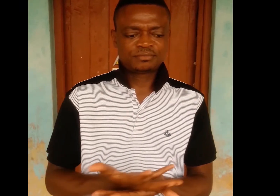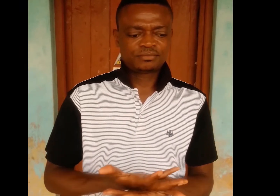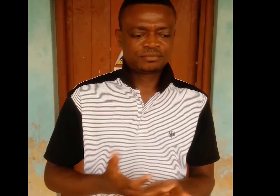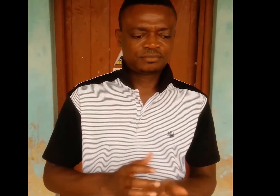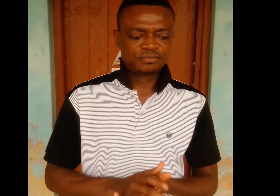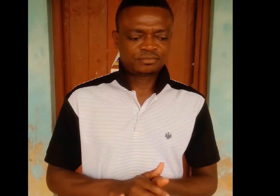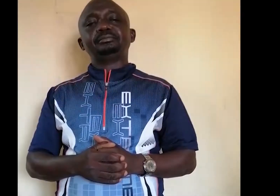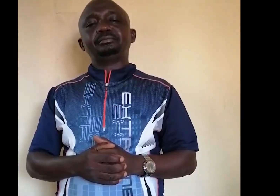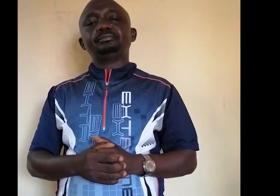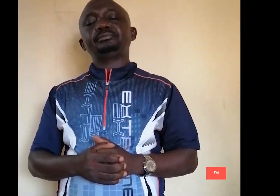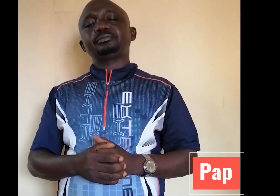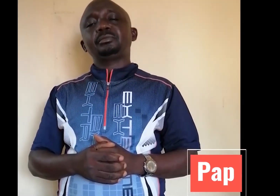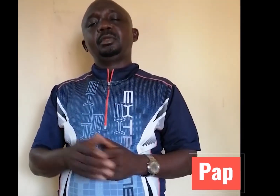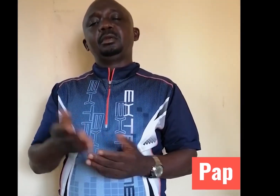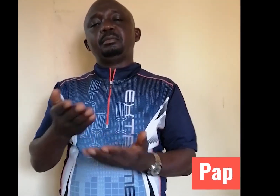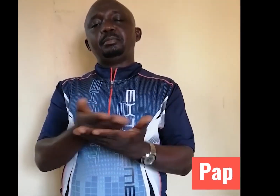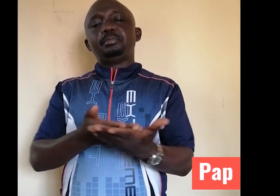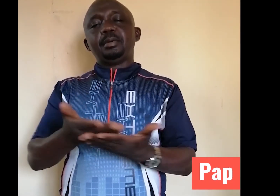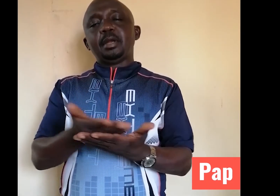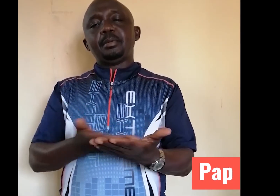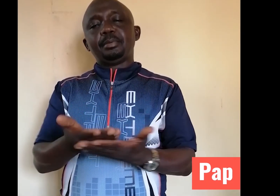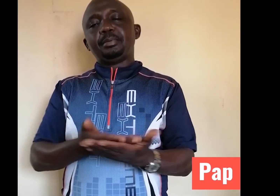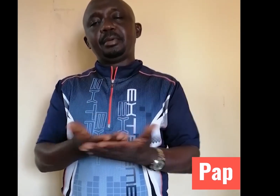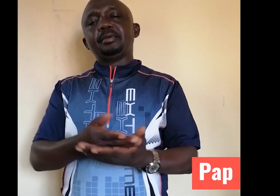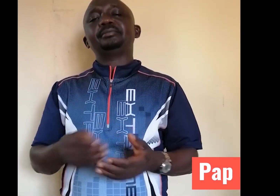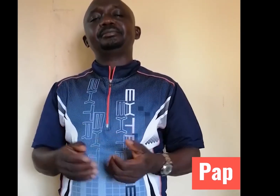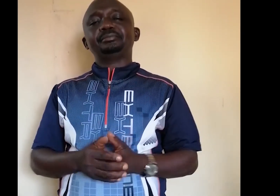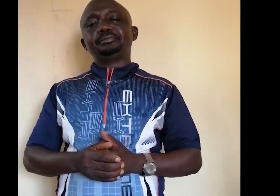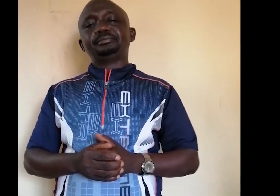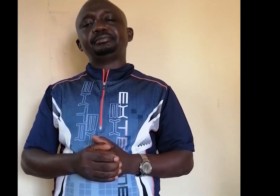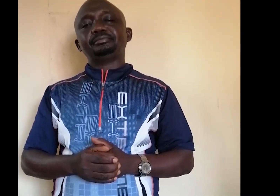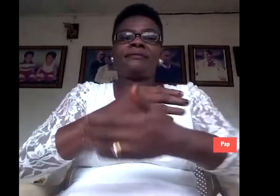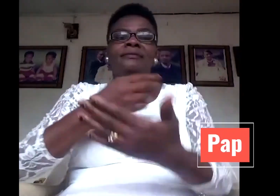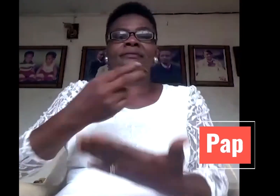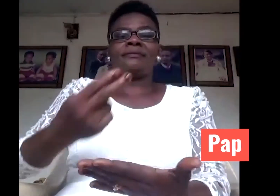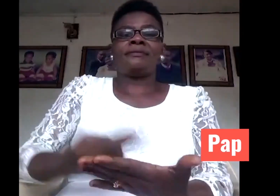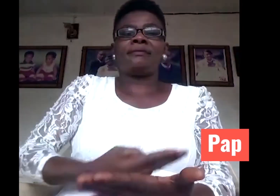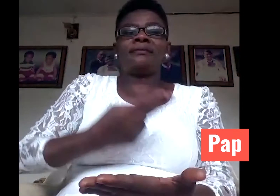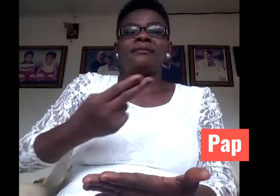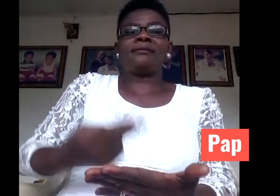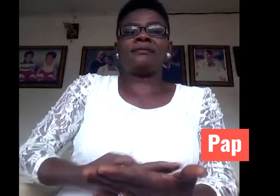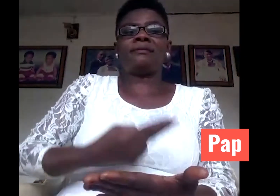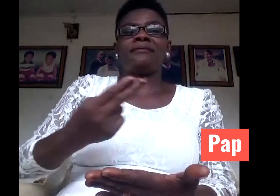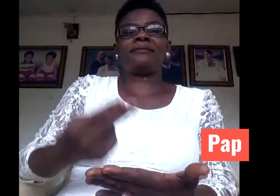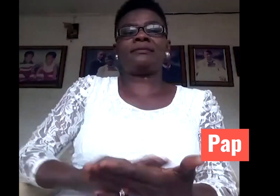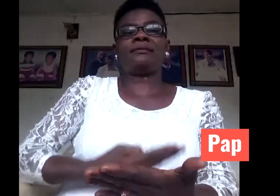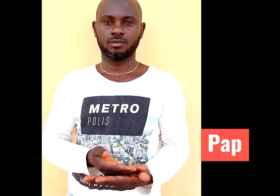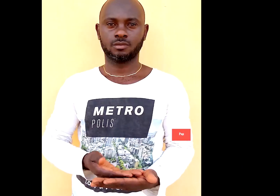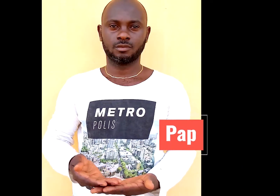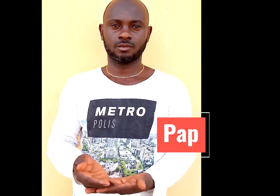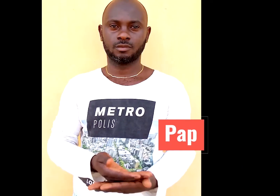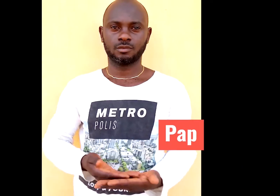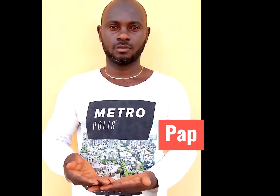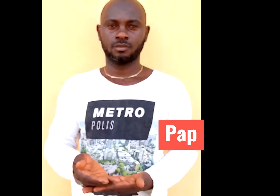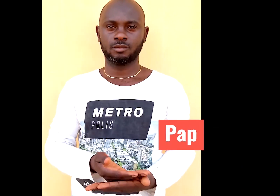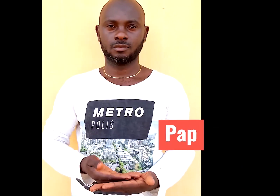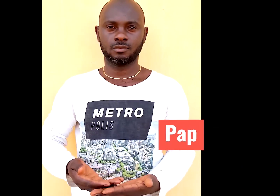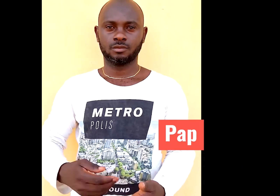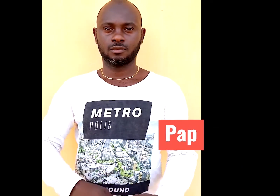and also poor academic skills. And my project is to document and develop indigenous sign languages